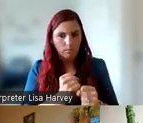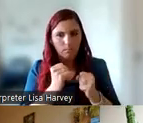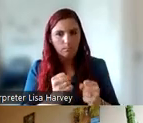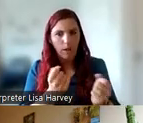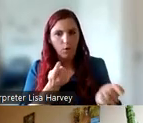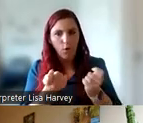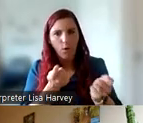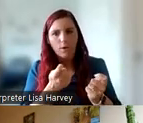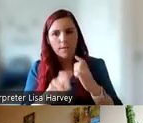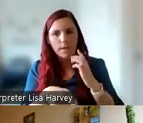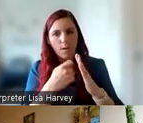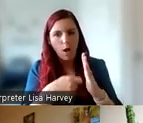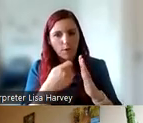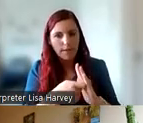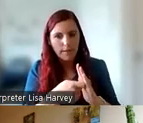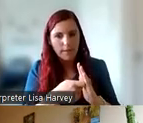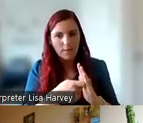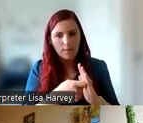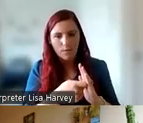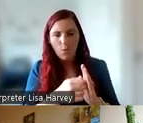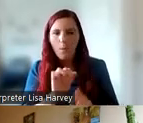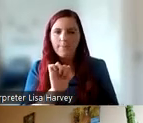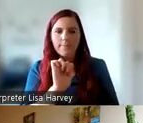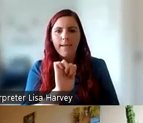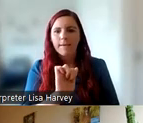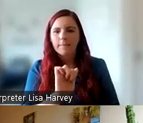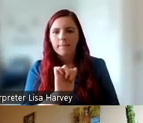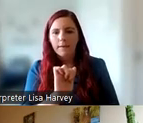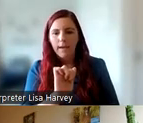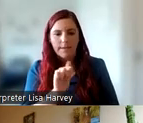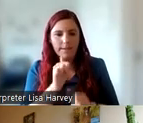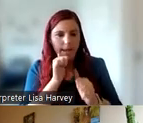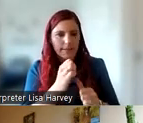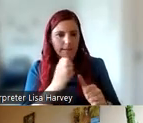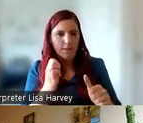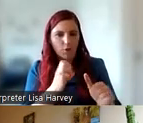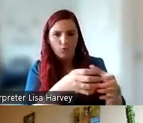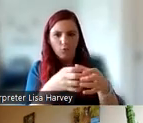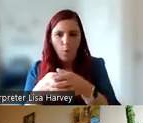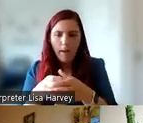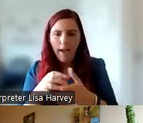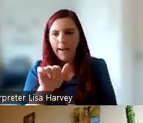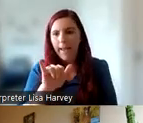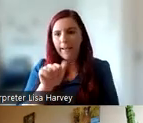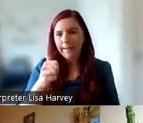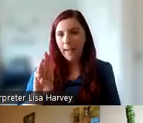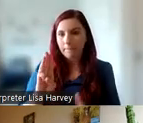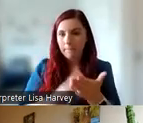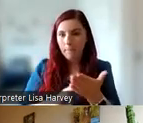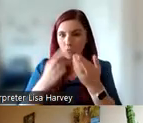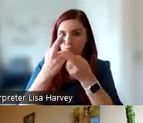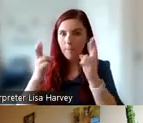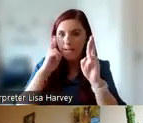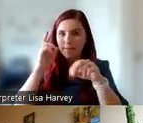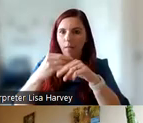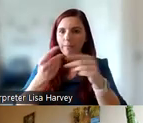project. So they're kind of at each group. And we have a YAP member on the steering group for our project, which is kind of the highest level